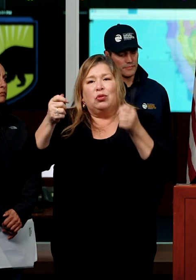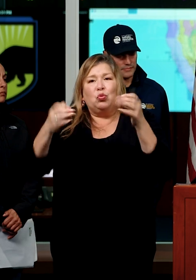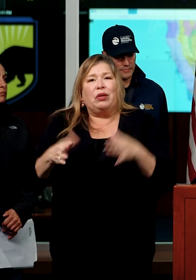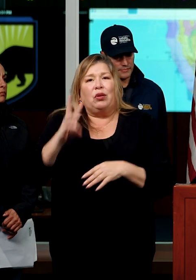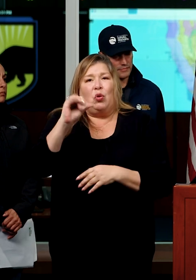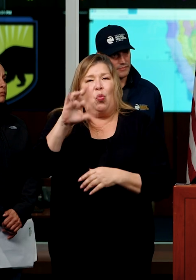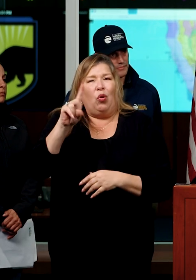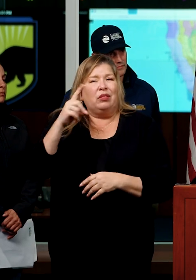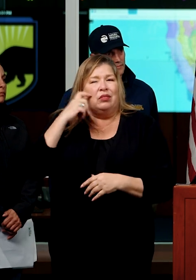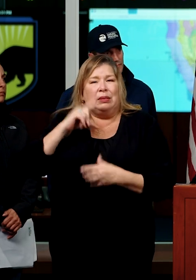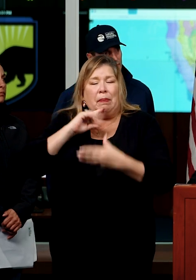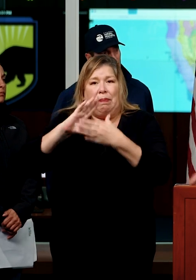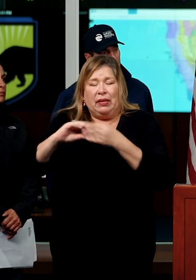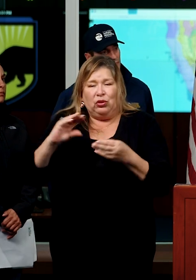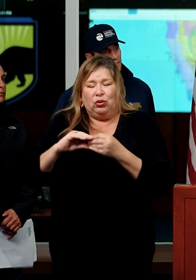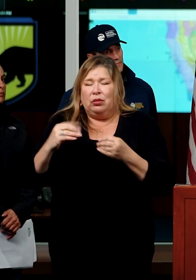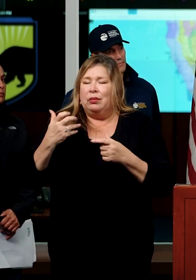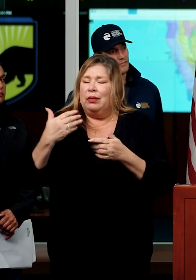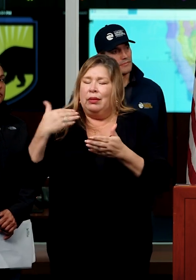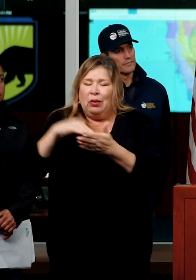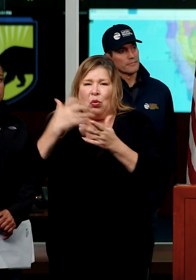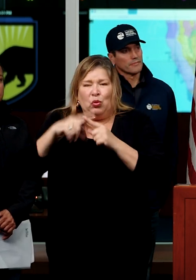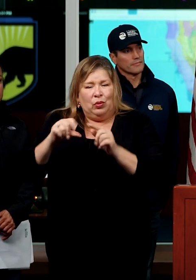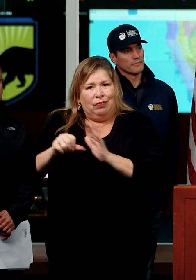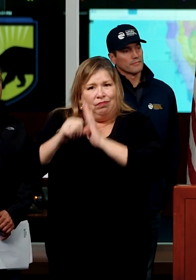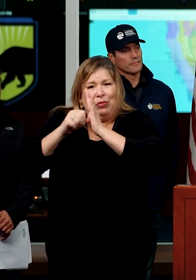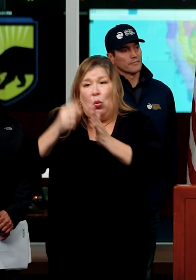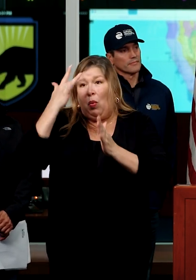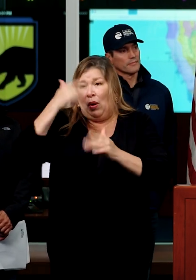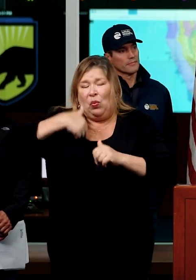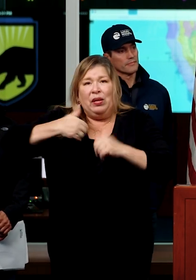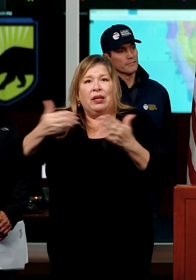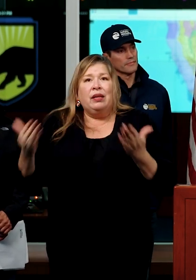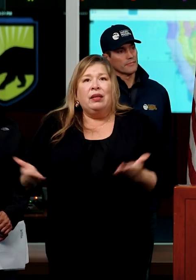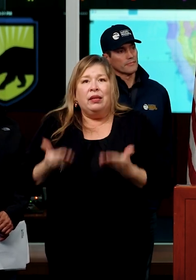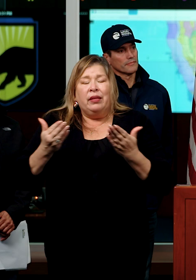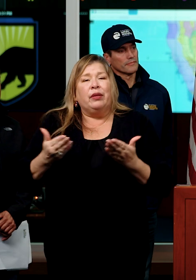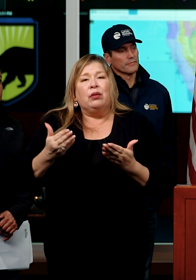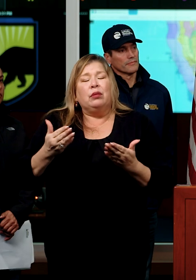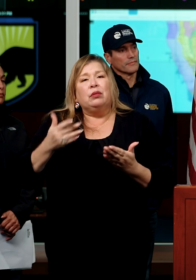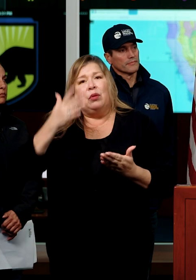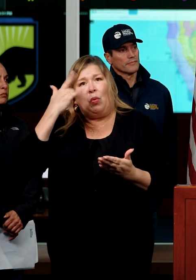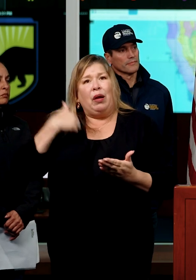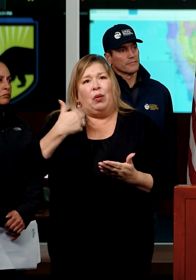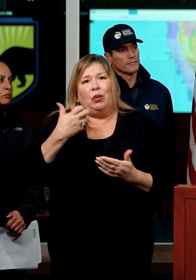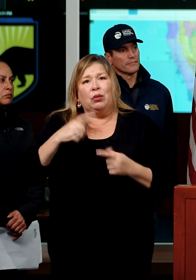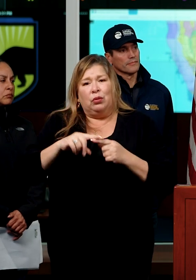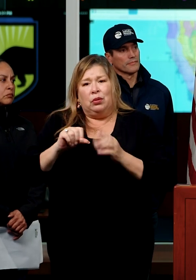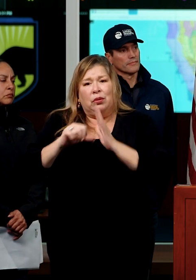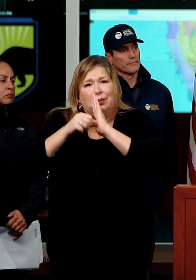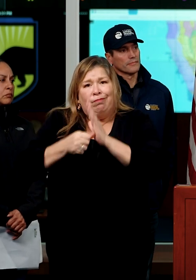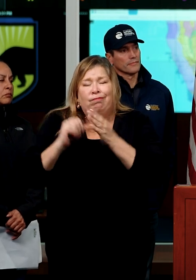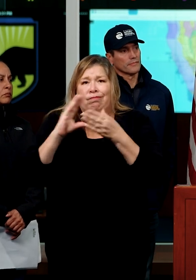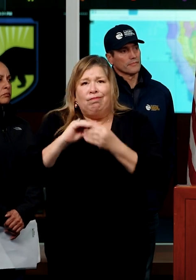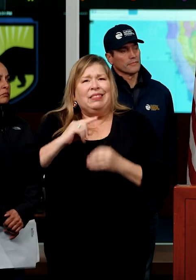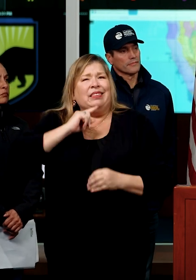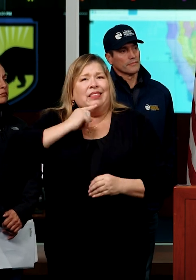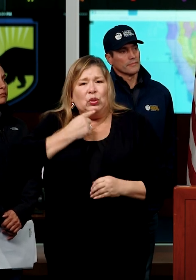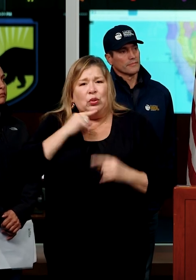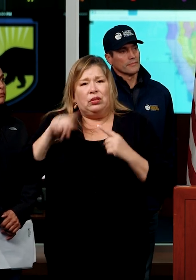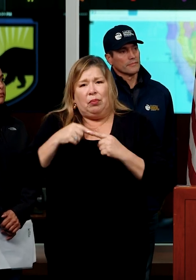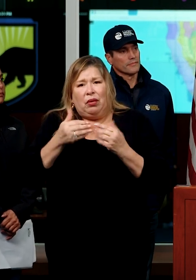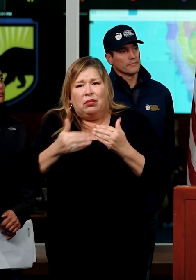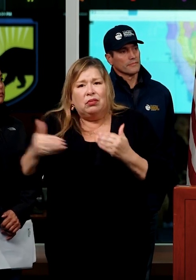underscoring the why we're here and why we are trying to be sober, uh, about the next, uh, 24 to 48 hours.